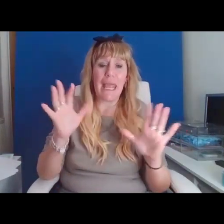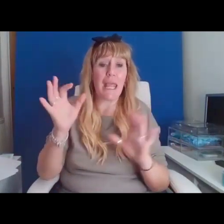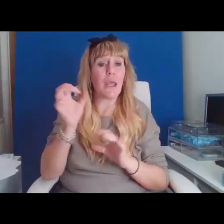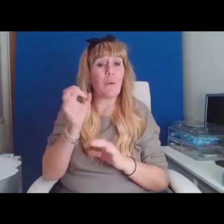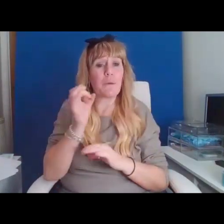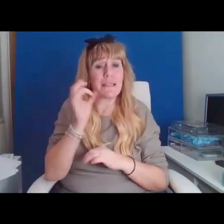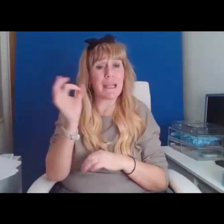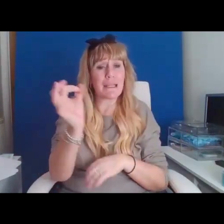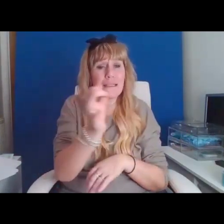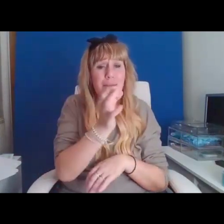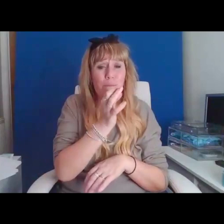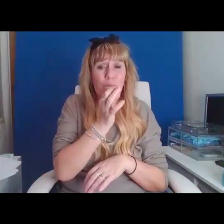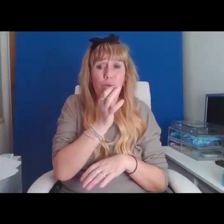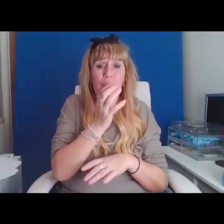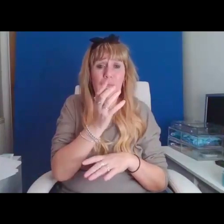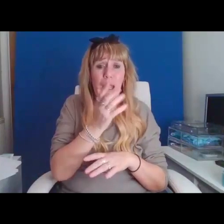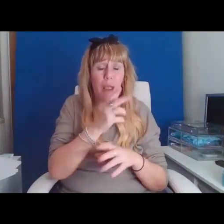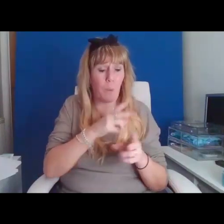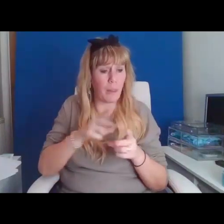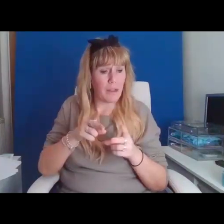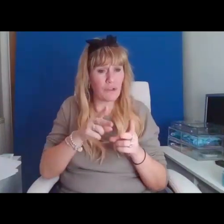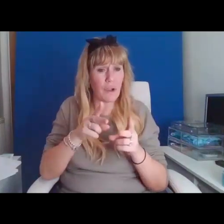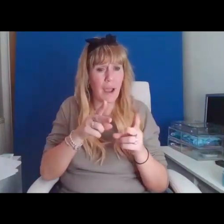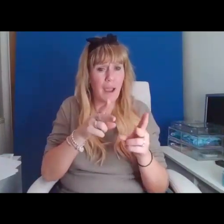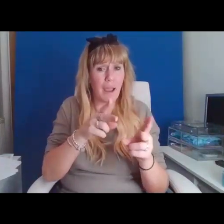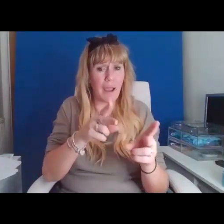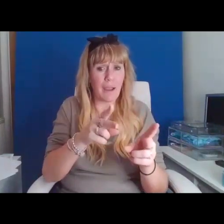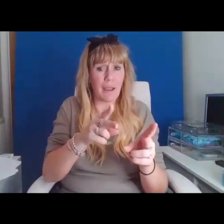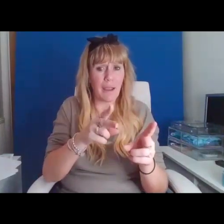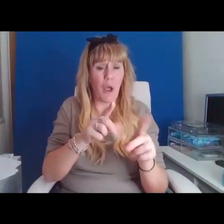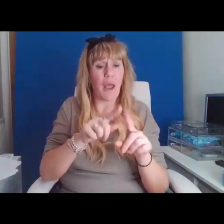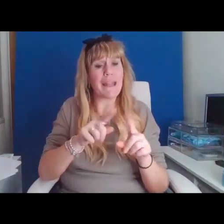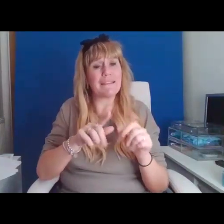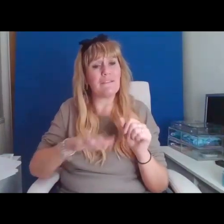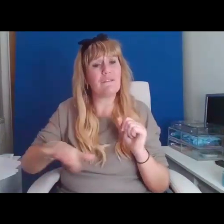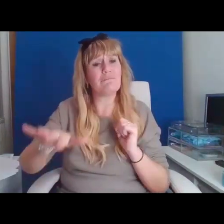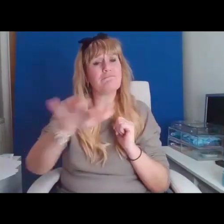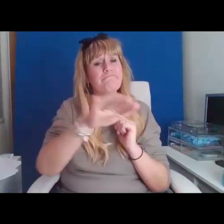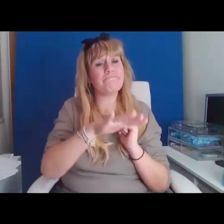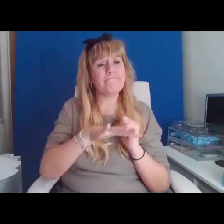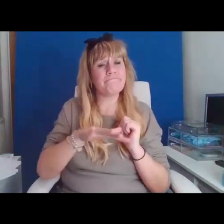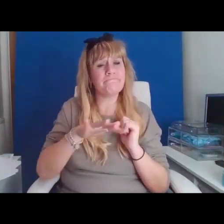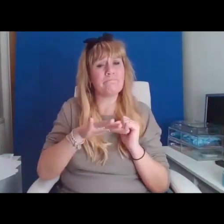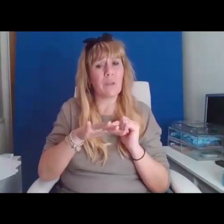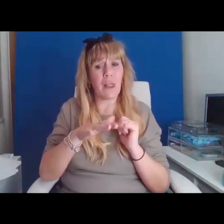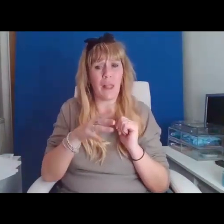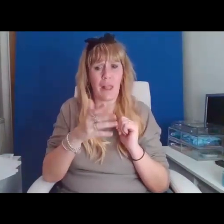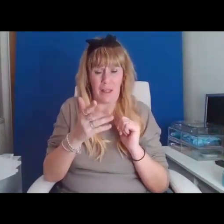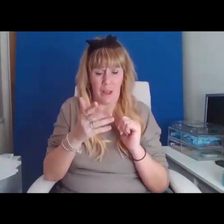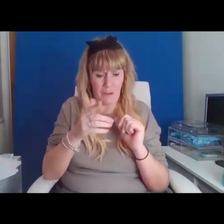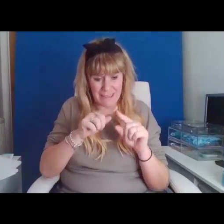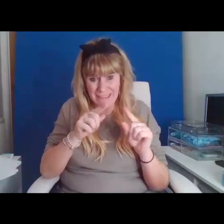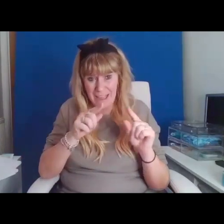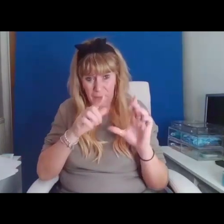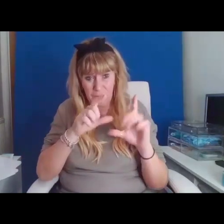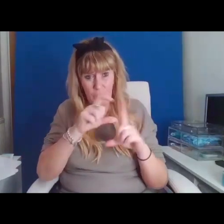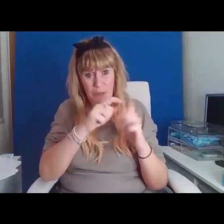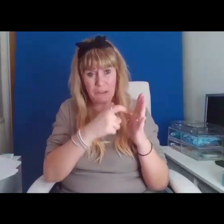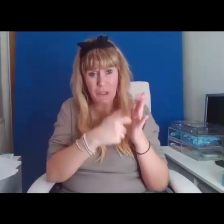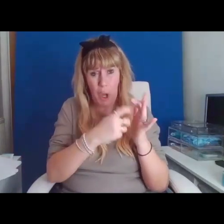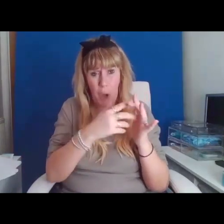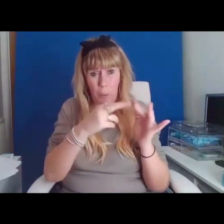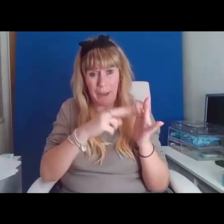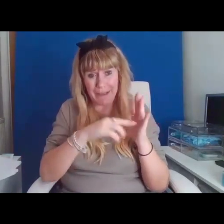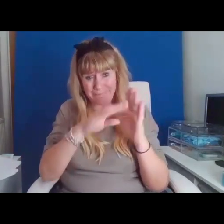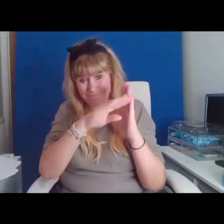up a forward drive track off the Niu Road, out from Batchelor, down from Darwin, a